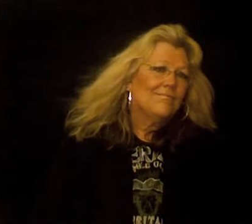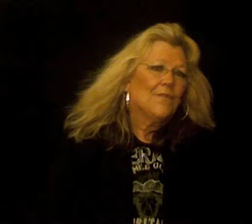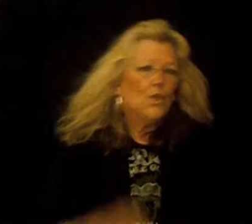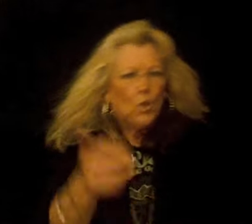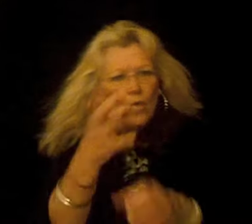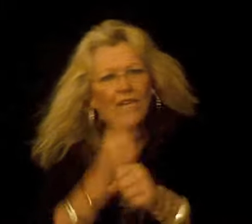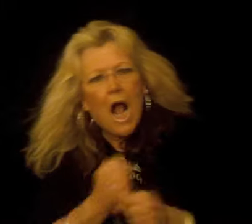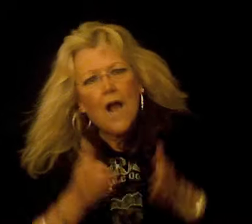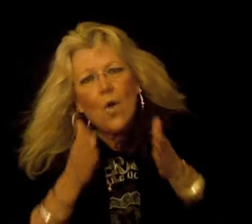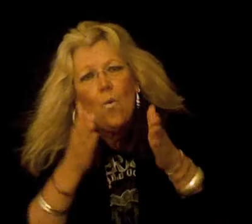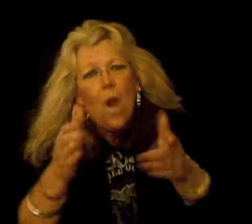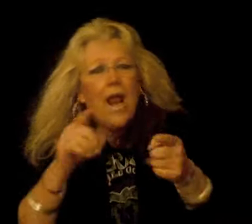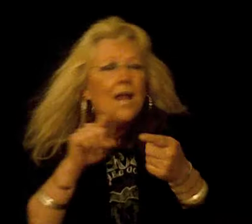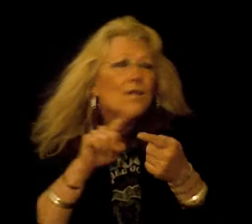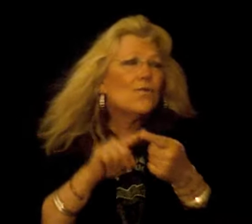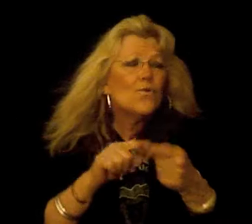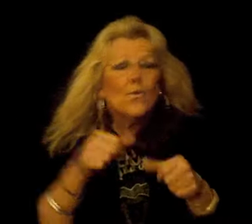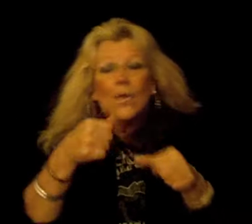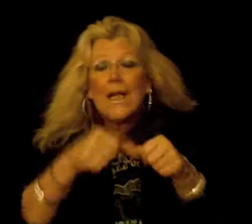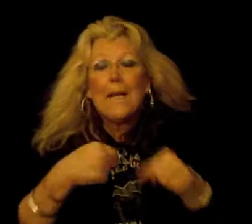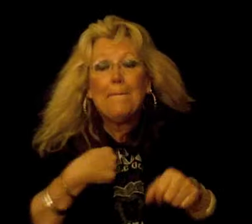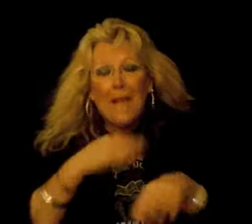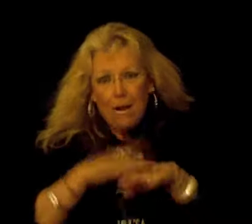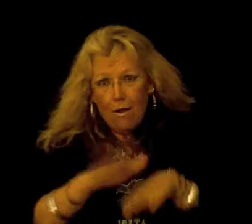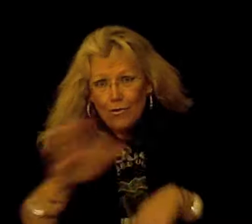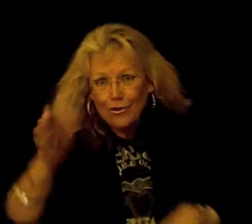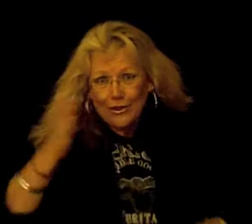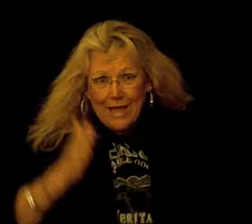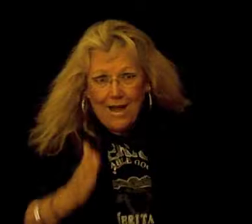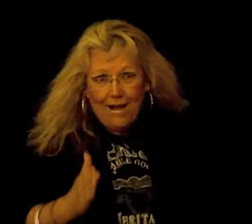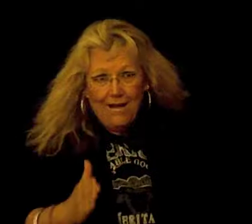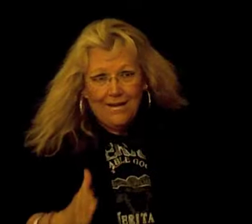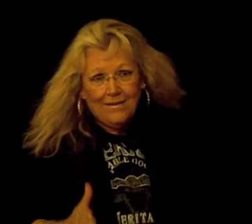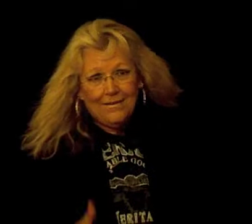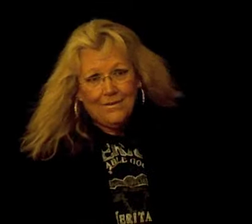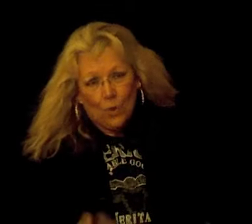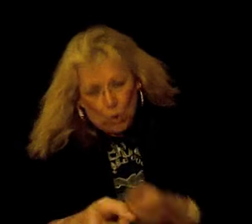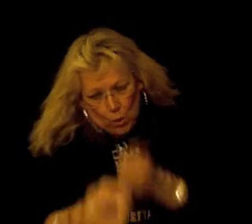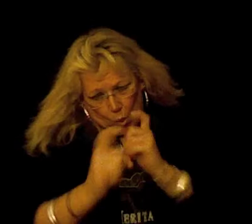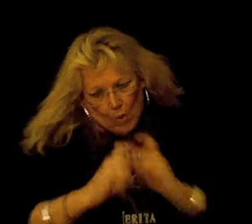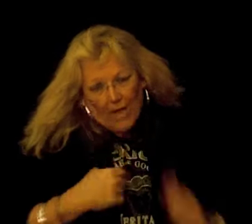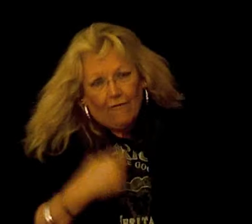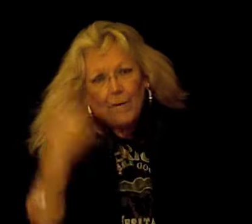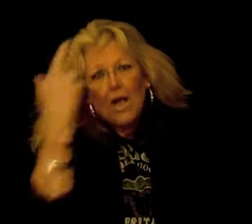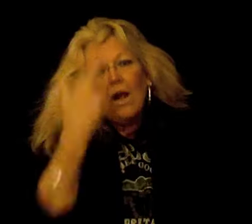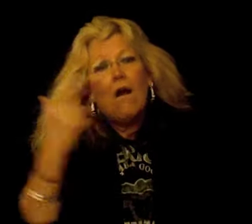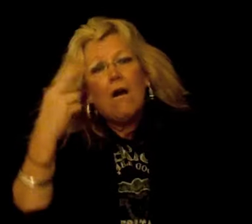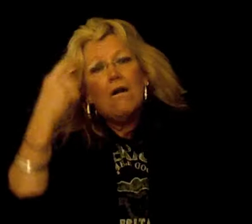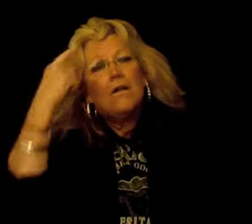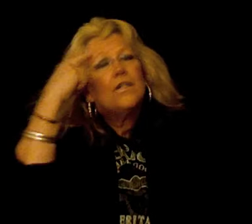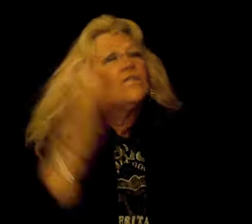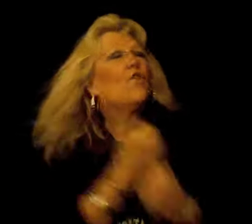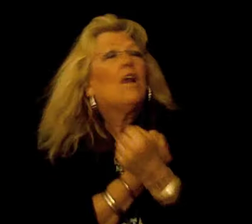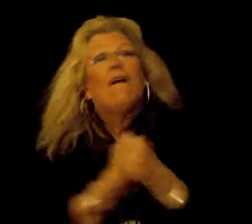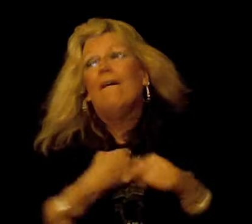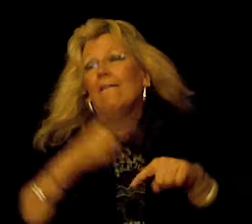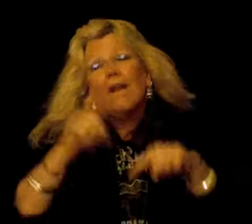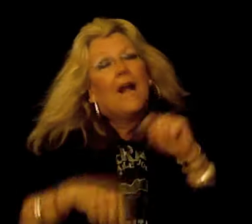You've got a way to keep me on your side You give me calls for love that I